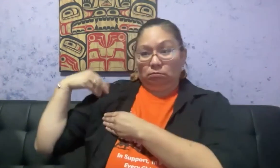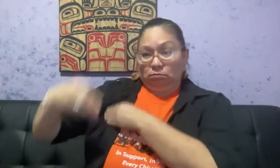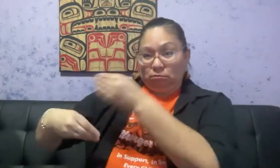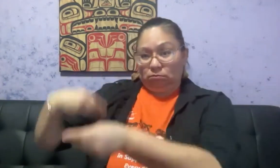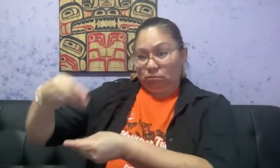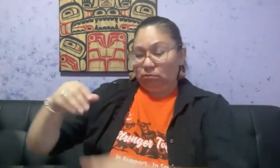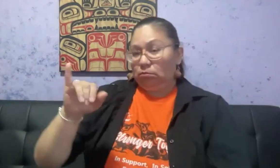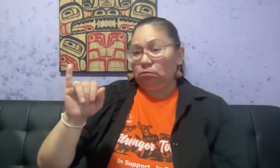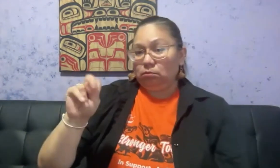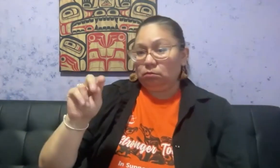intergenerational trauma